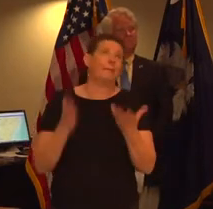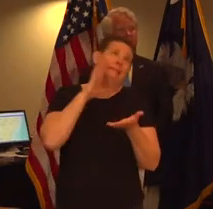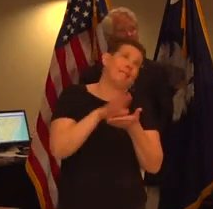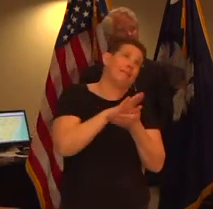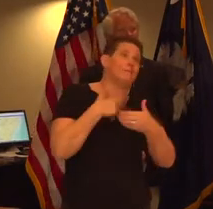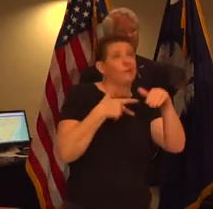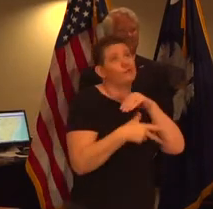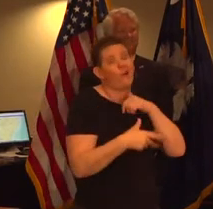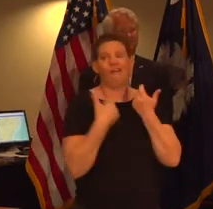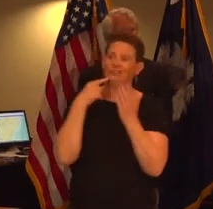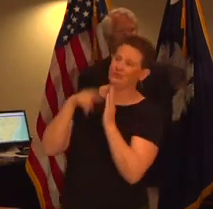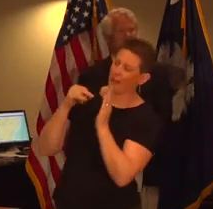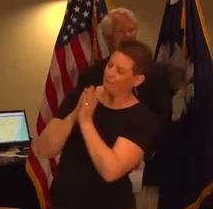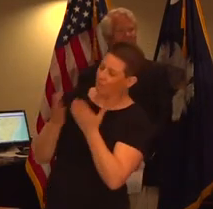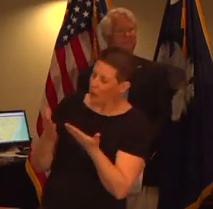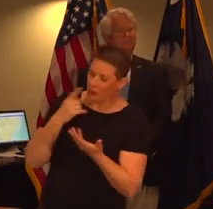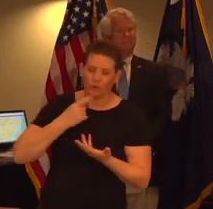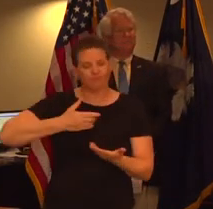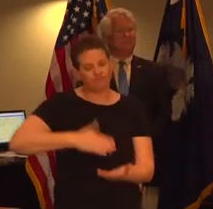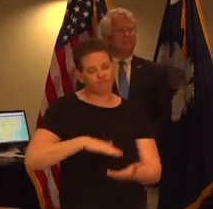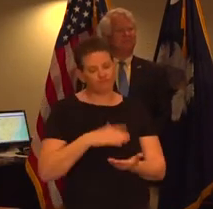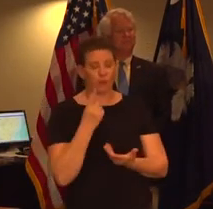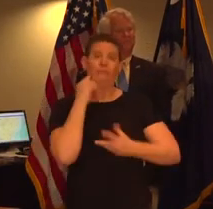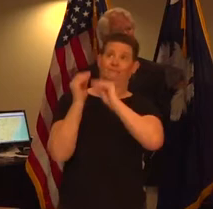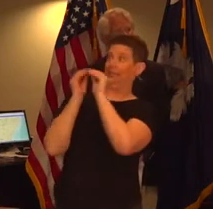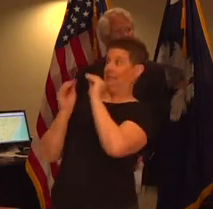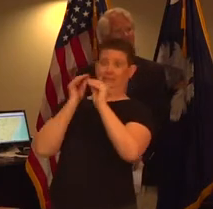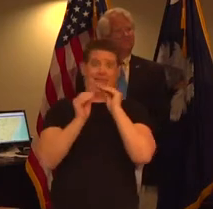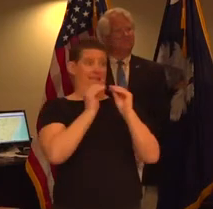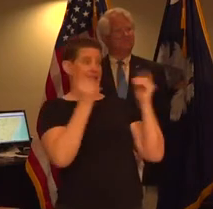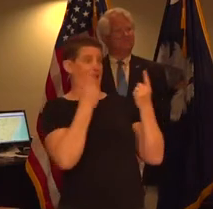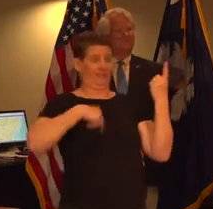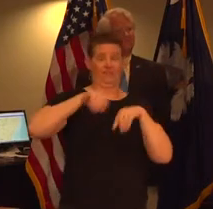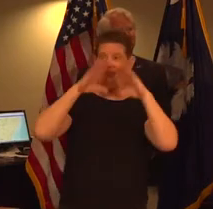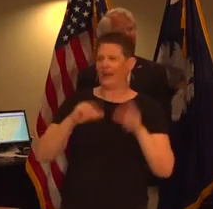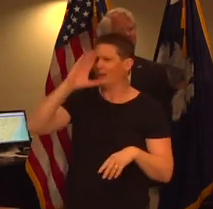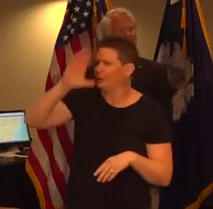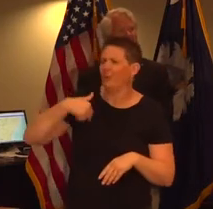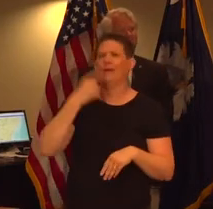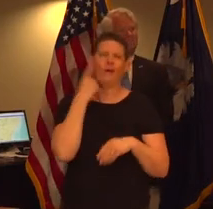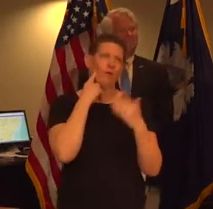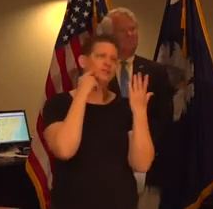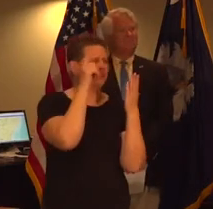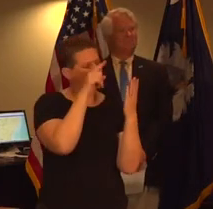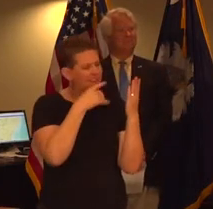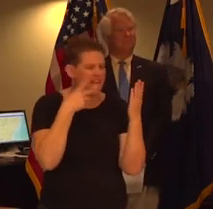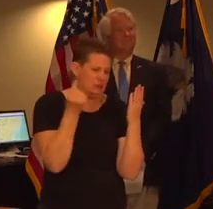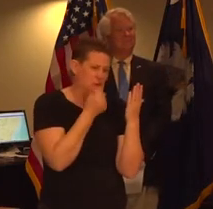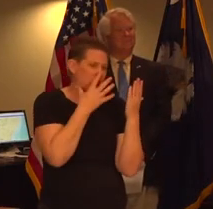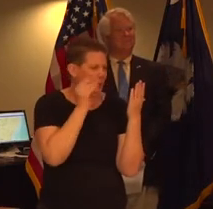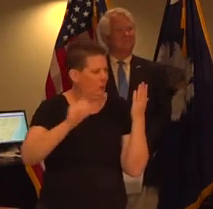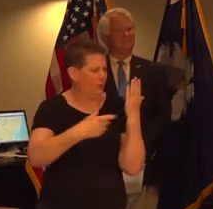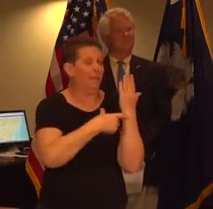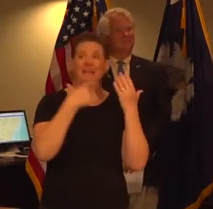garage reading a book fixing something there must be a thousand and one things that we all always looking for some time to do well